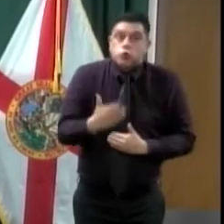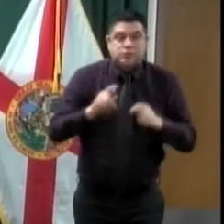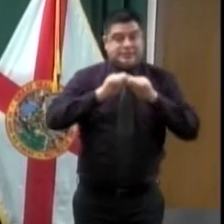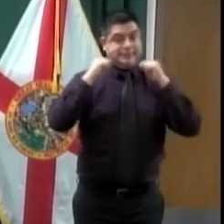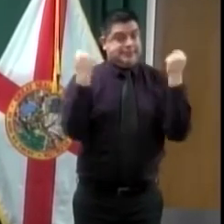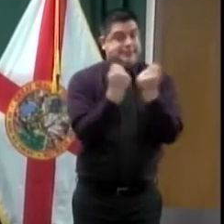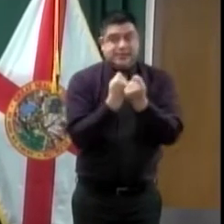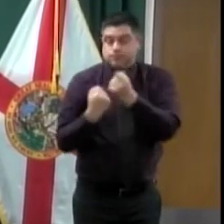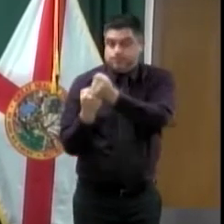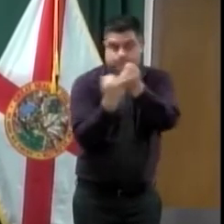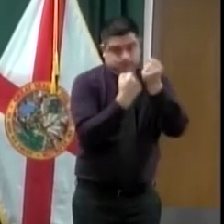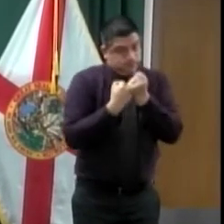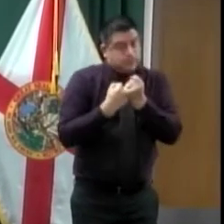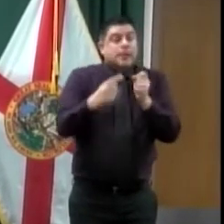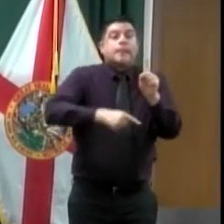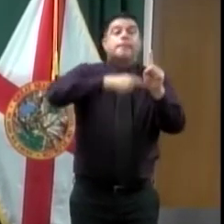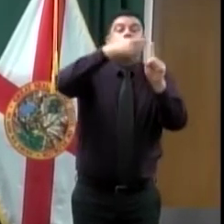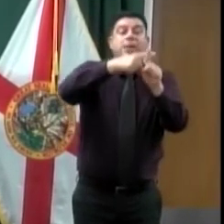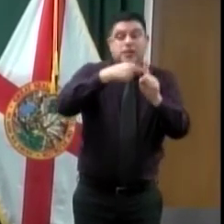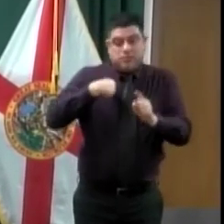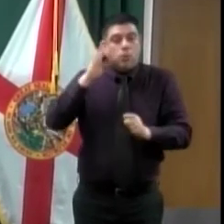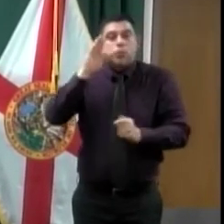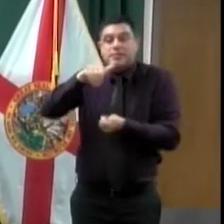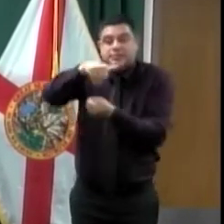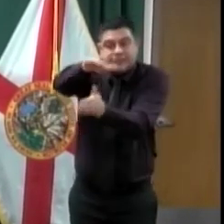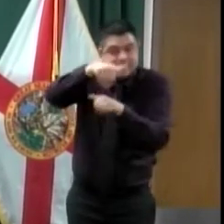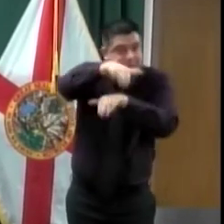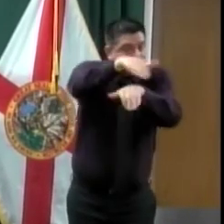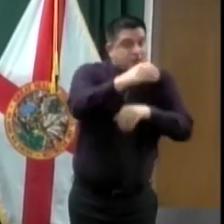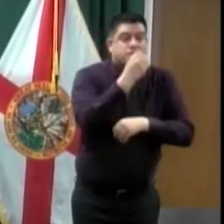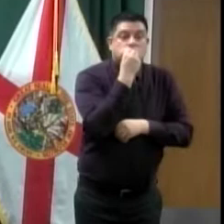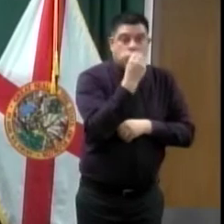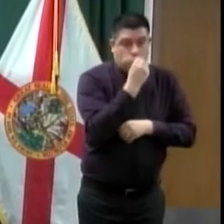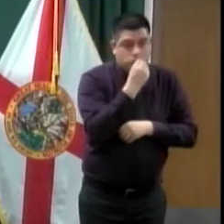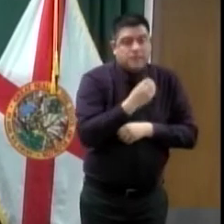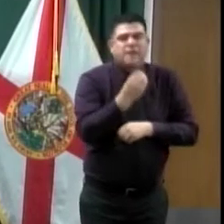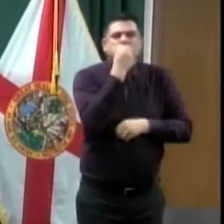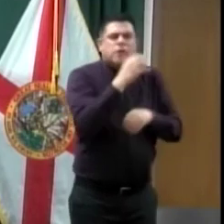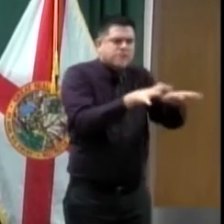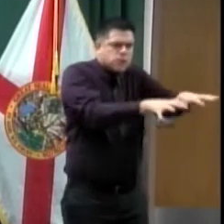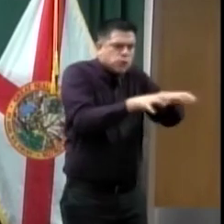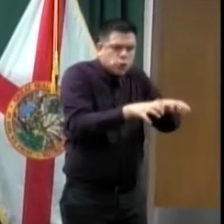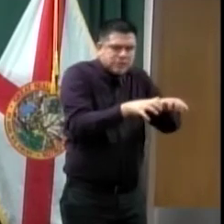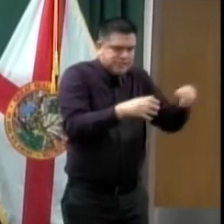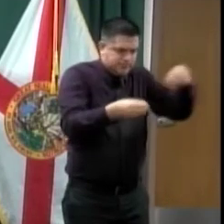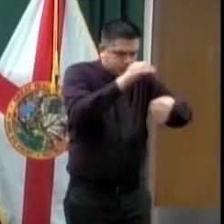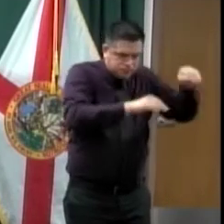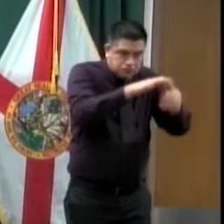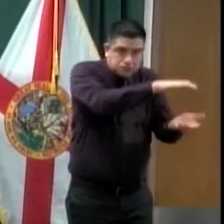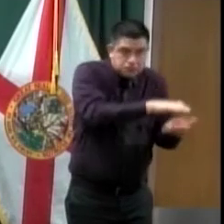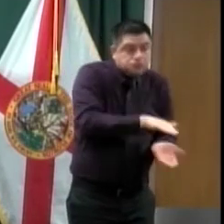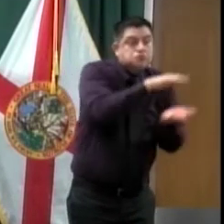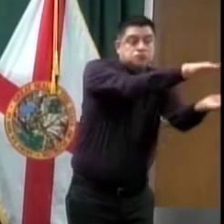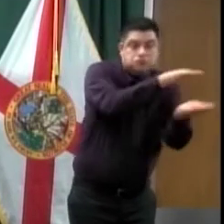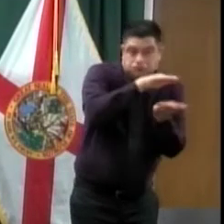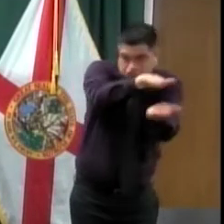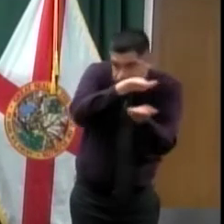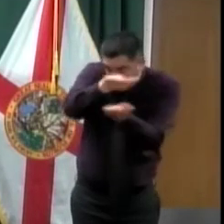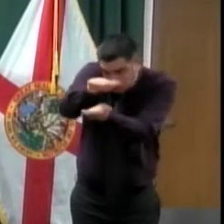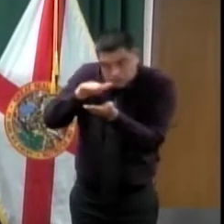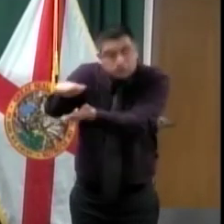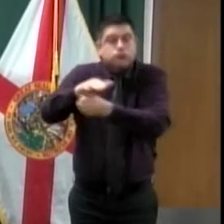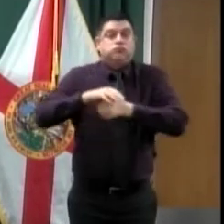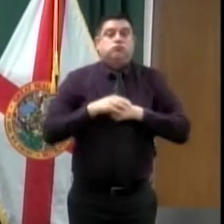meals, and we are providing those to people in the county who are not our clients, but have special needs or are homebound,